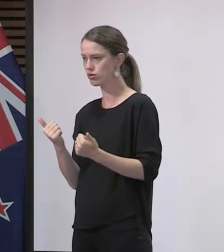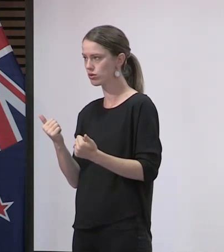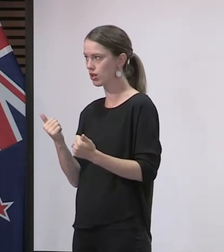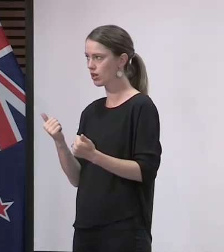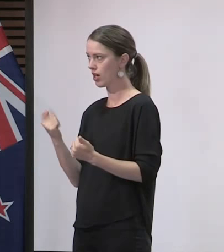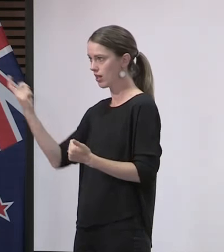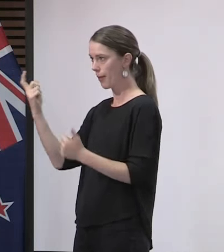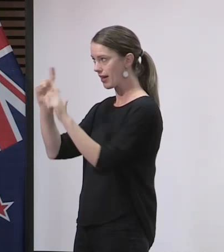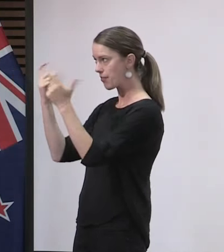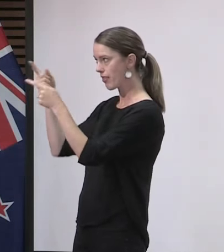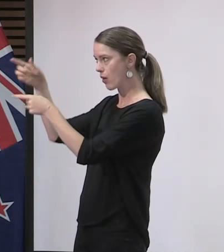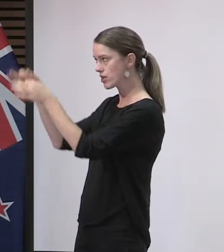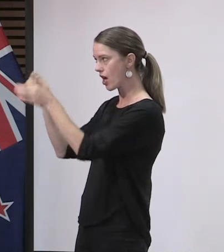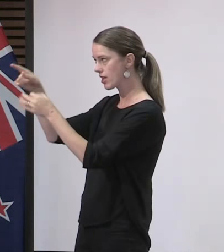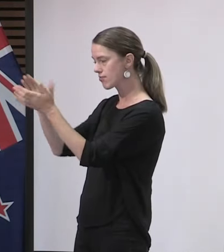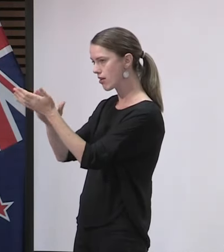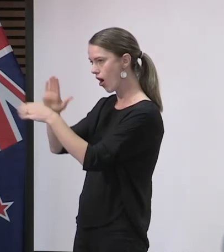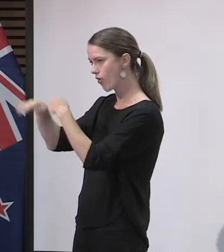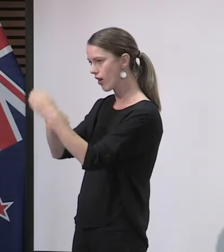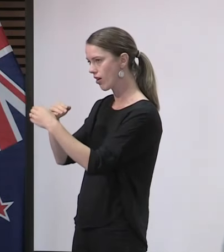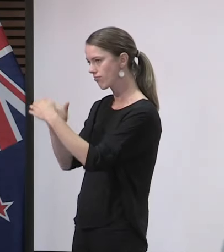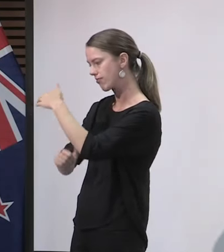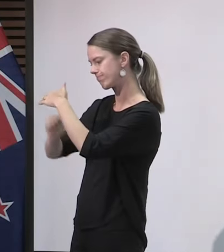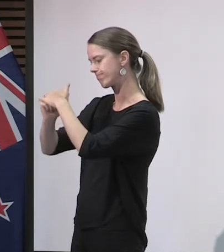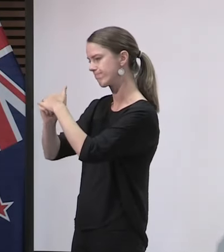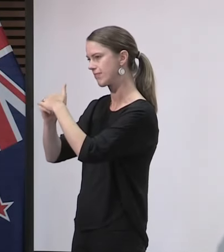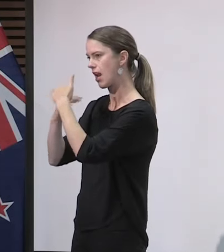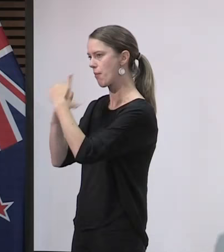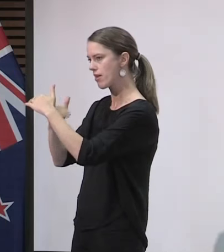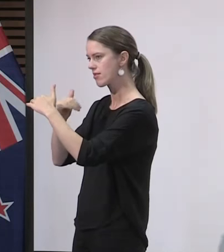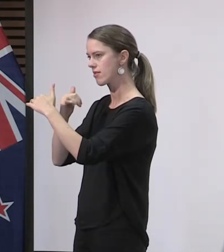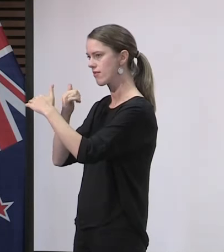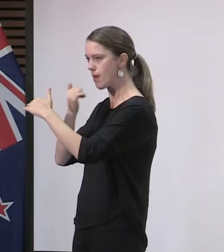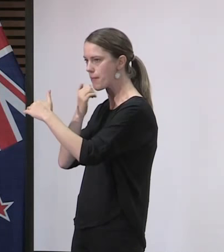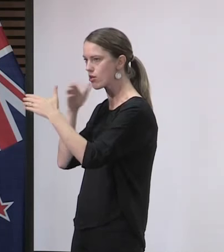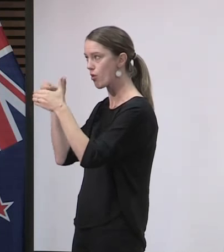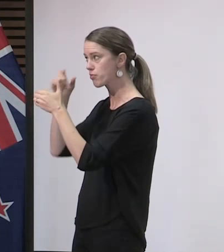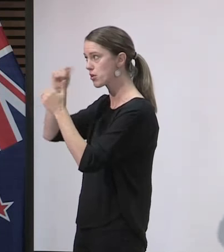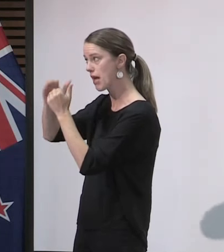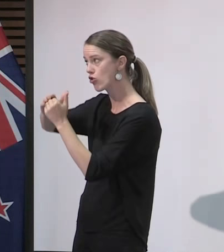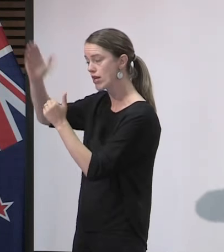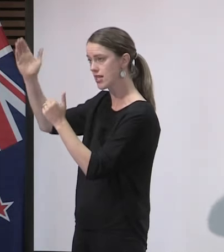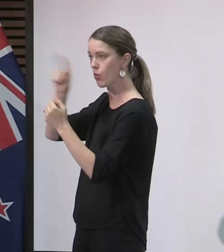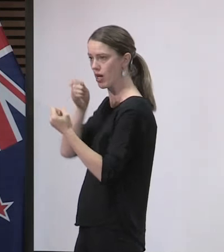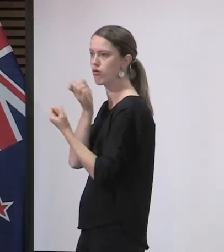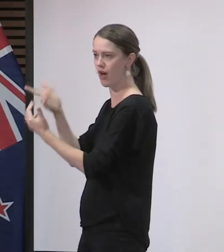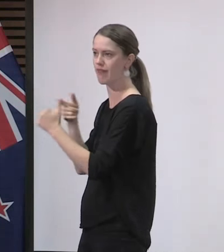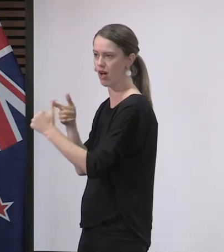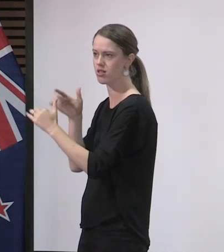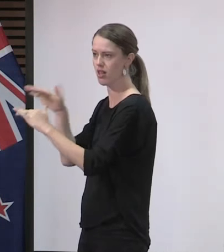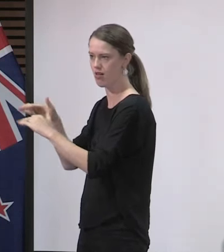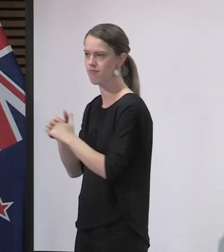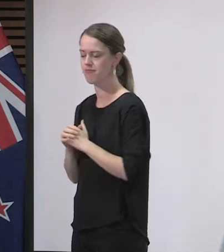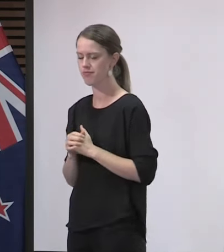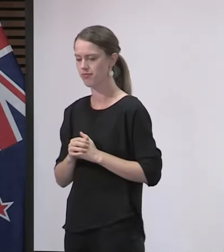cabinet to make a decision next Monday about the possibility of increasing the numbers in groups. And, of course, the key thing